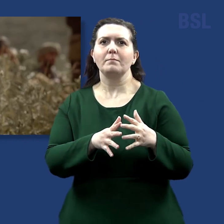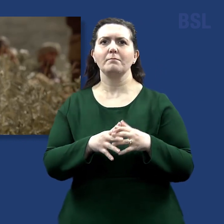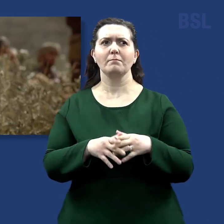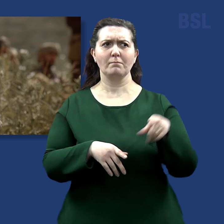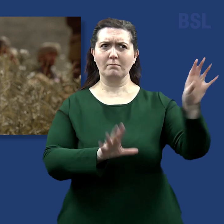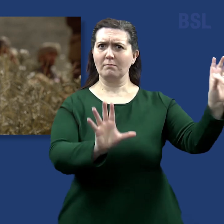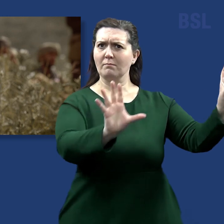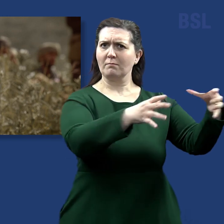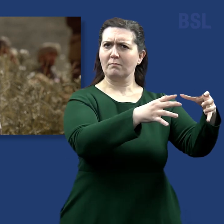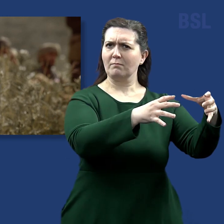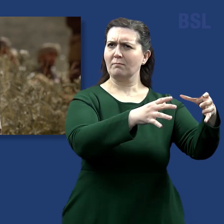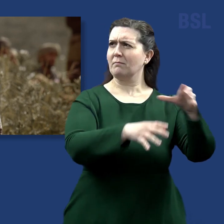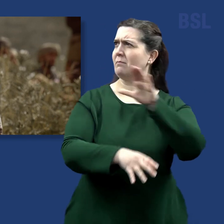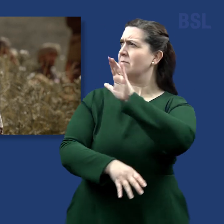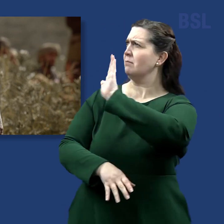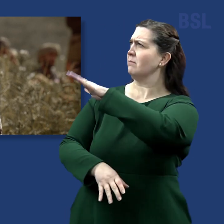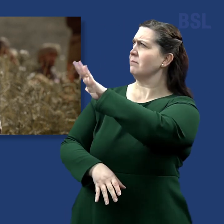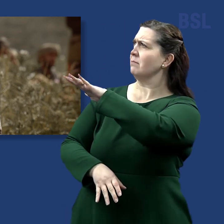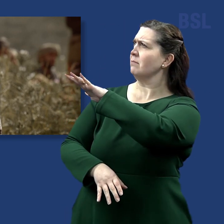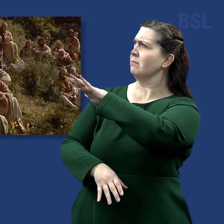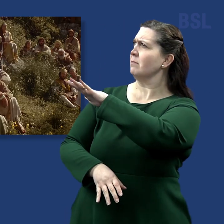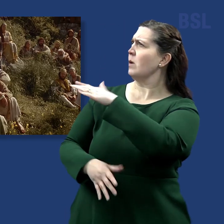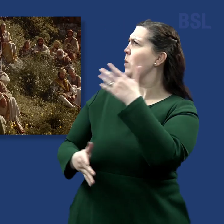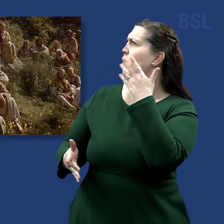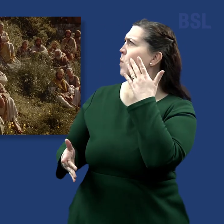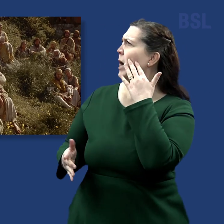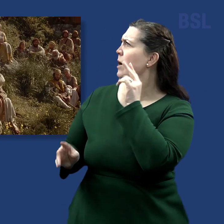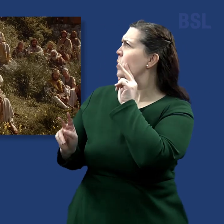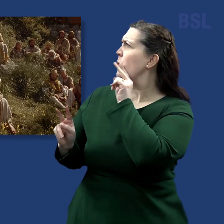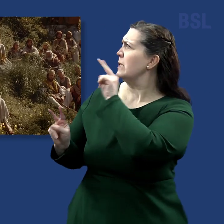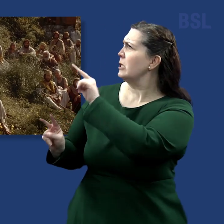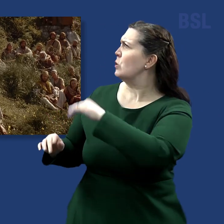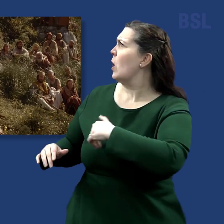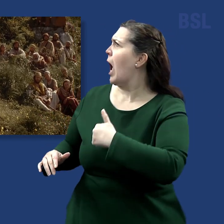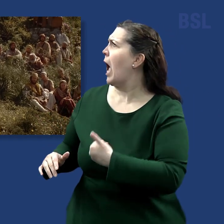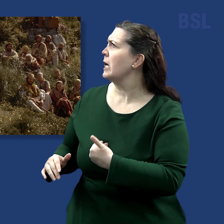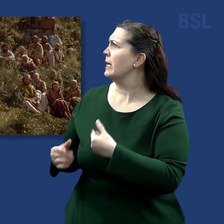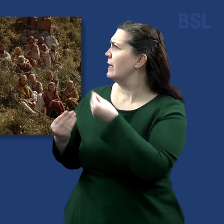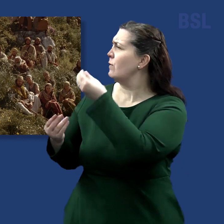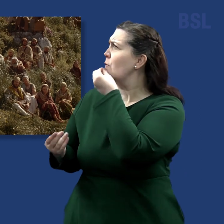Then shall the righteous answer Him, saying, Lord, whence are we thee, and hungered, and fed thee?